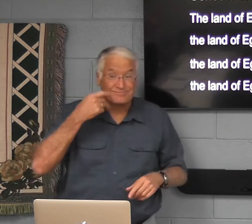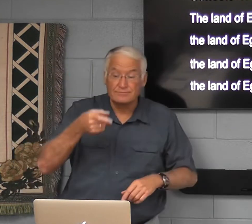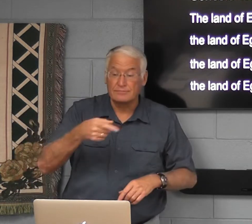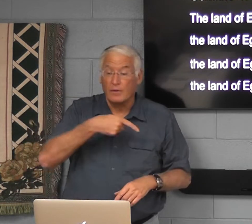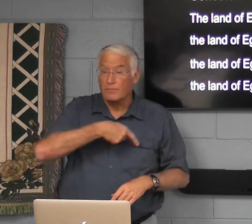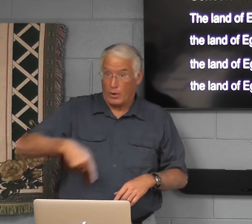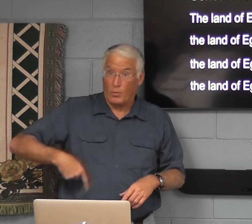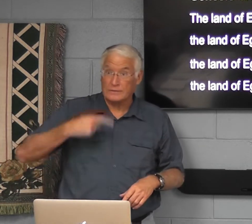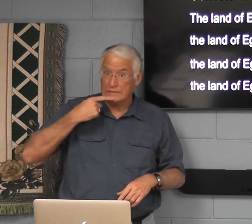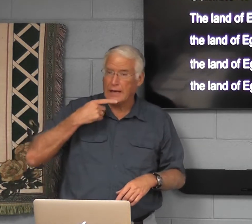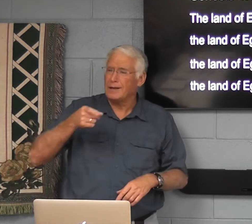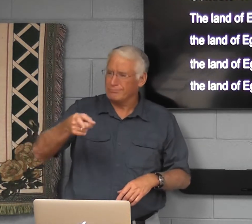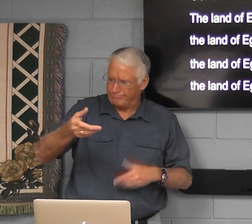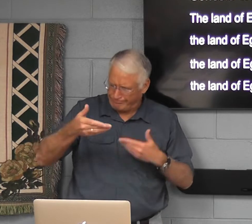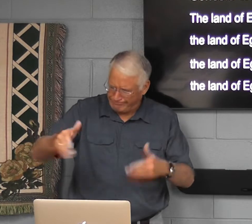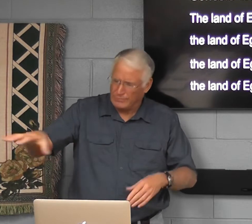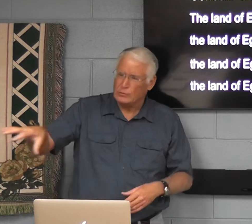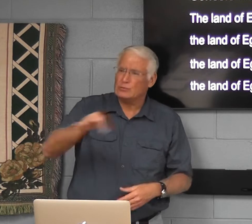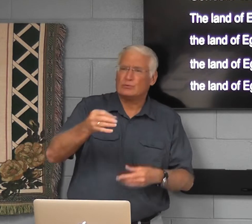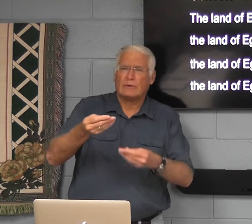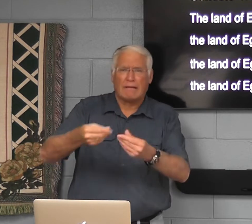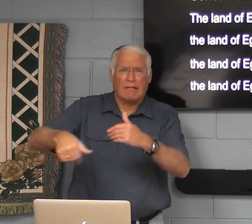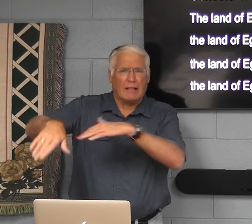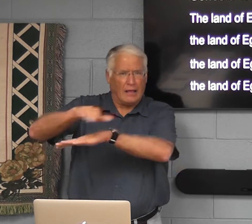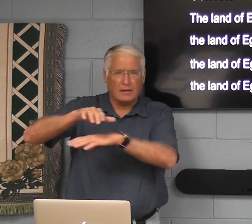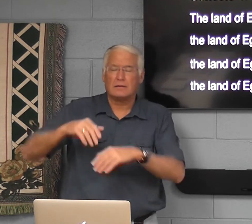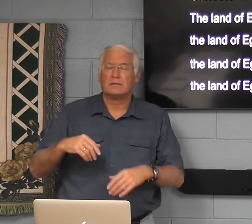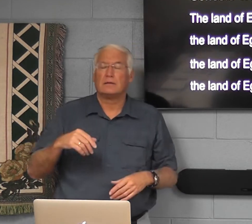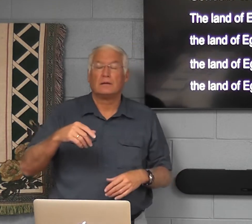So recently the Pharaoh said, go ahead, choose any land.